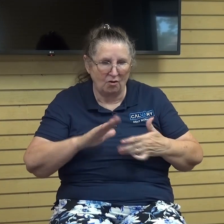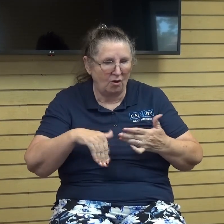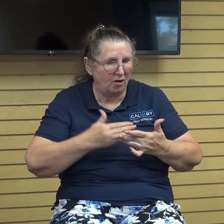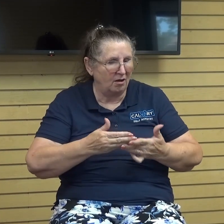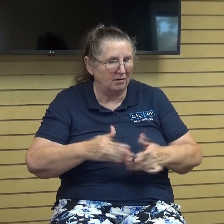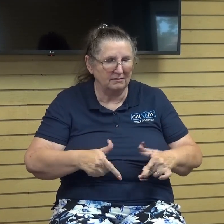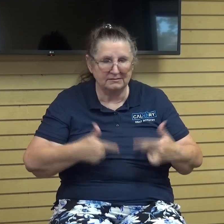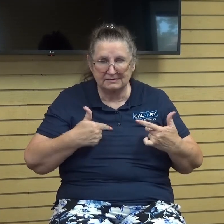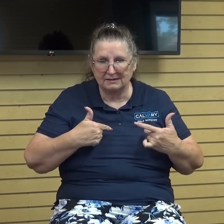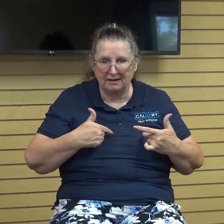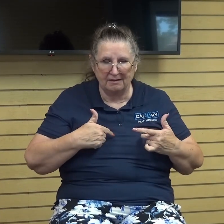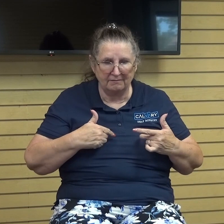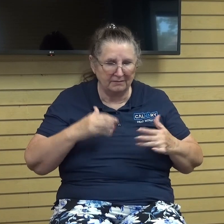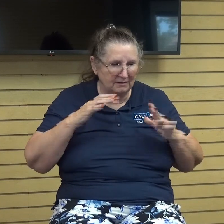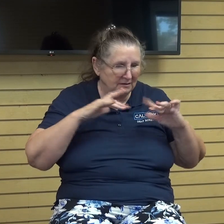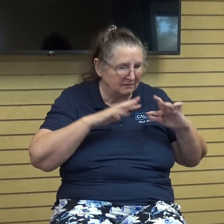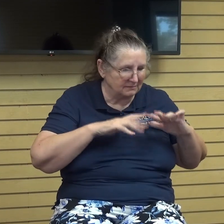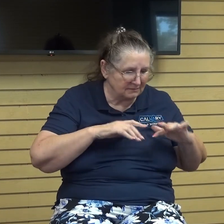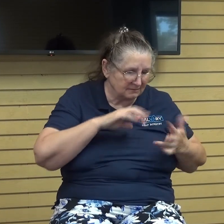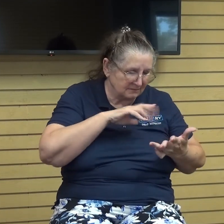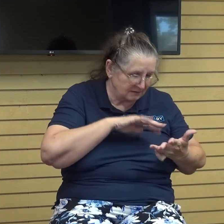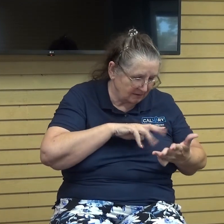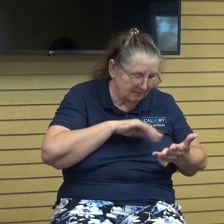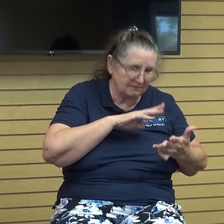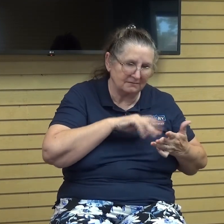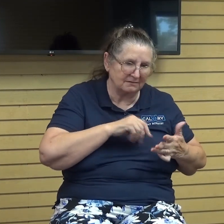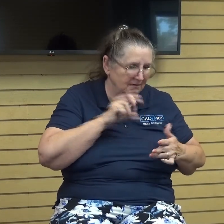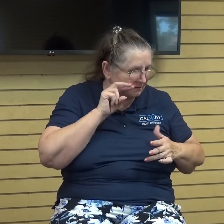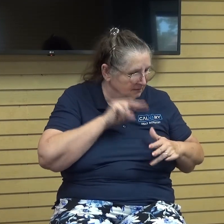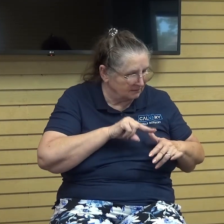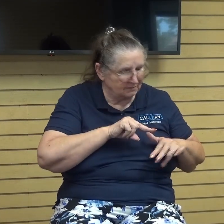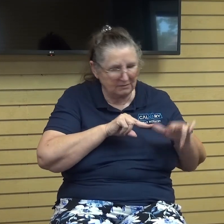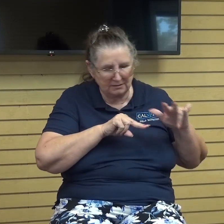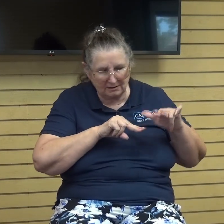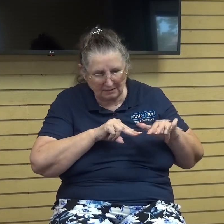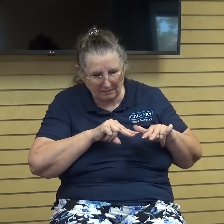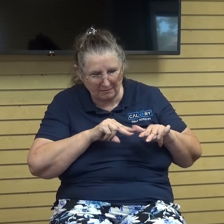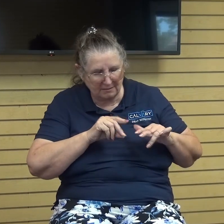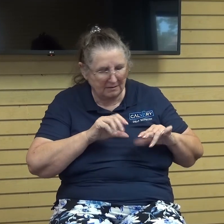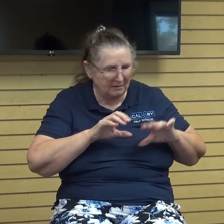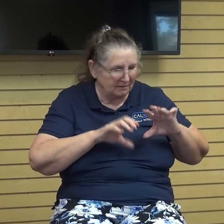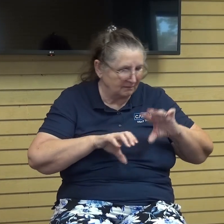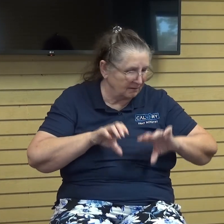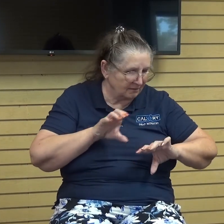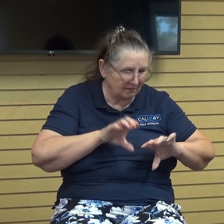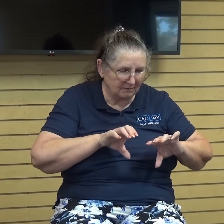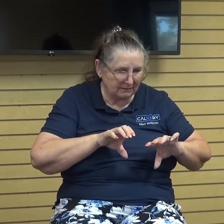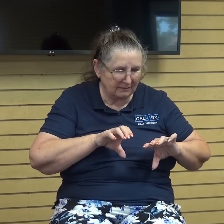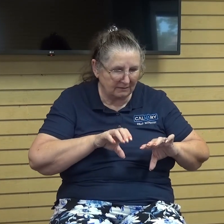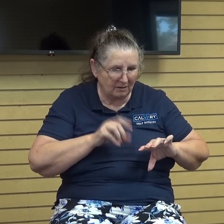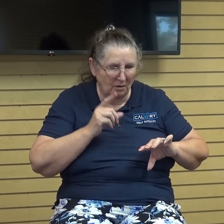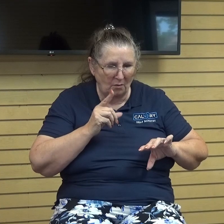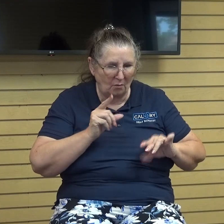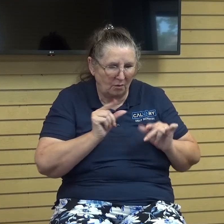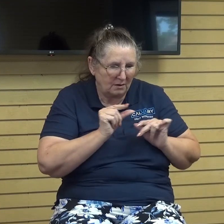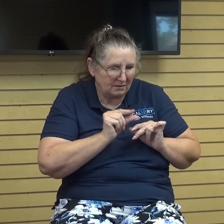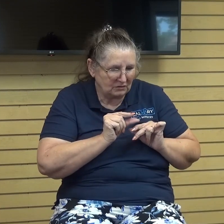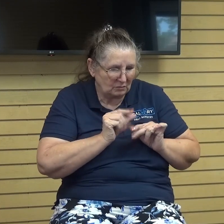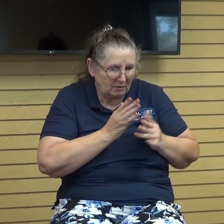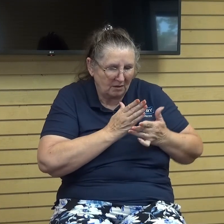looking at looking at studying observing calculating even just one small aspect of the